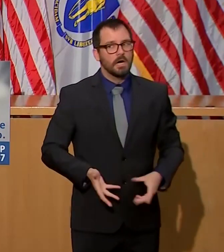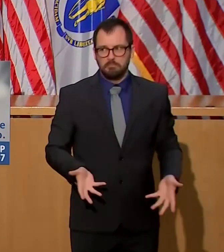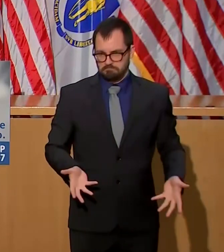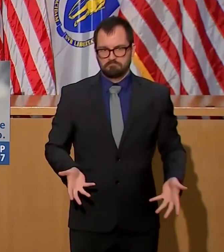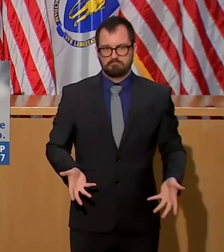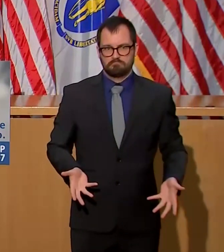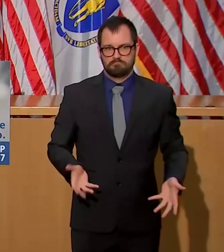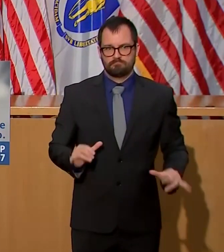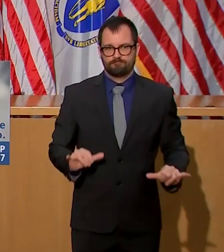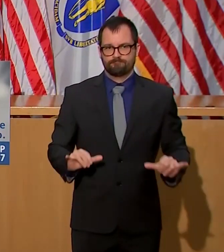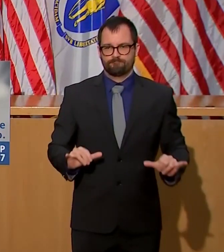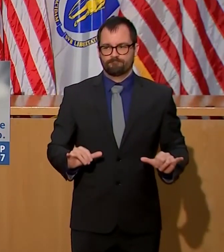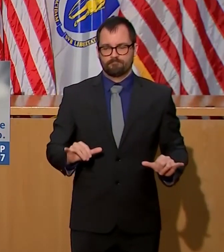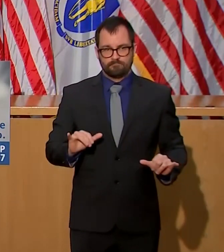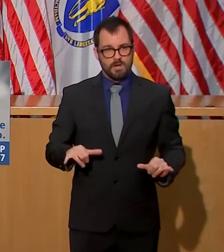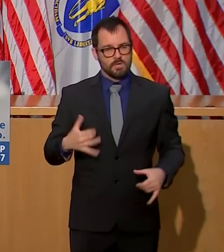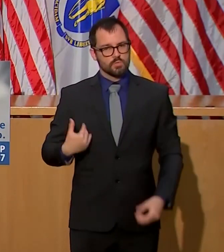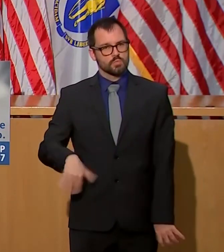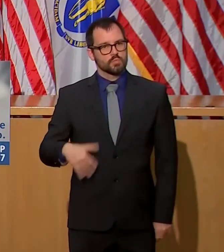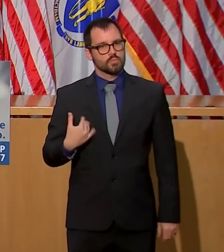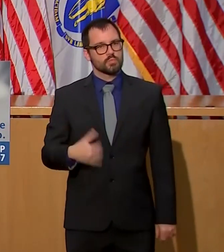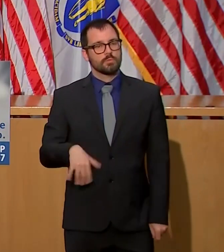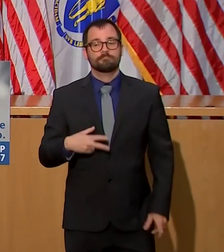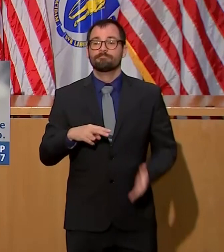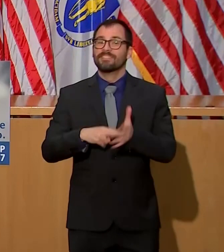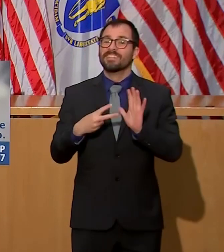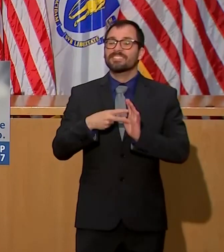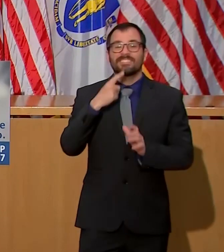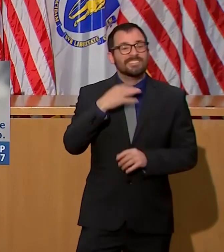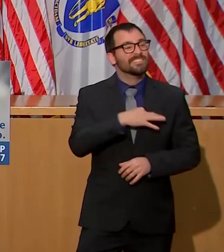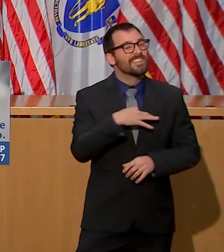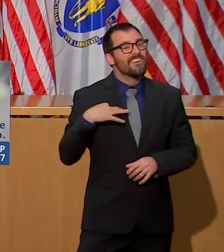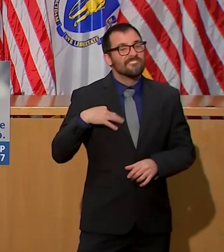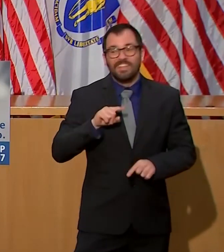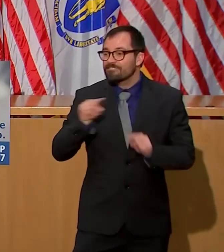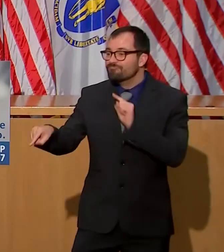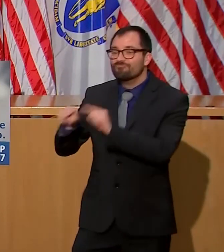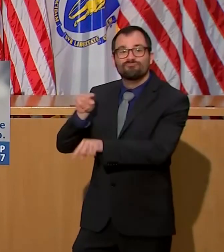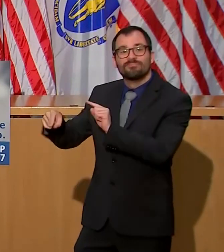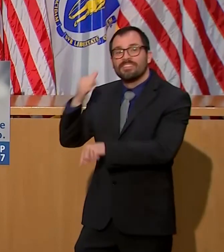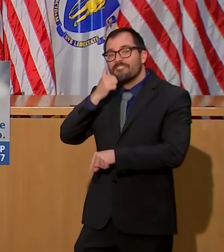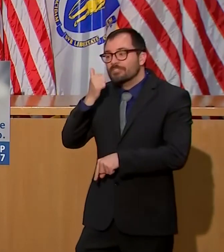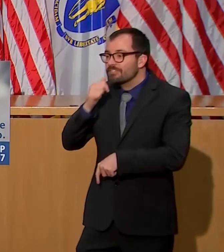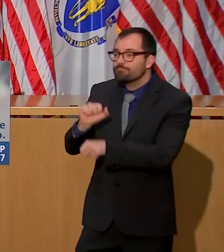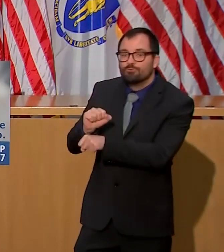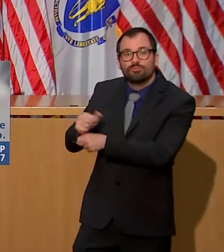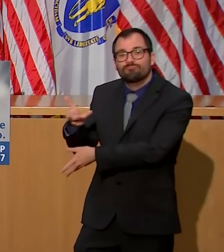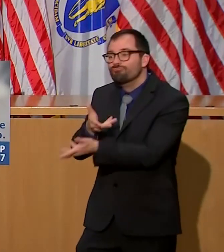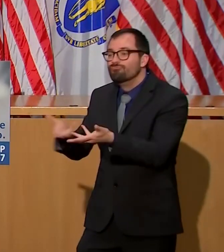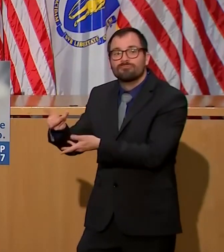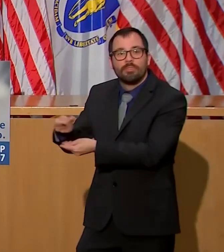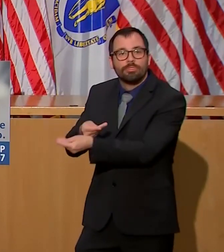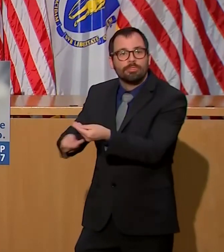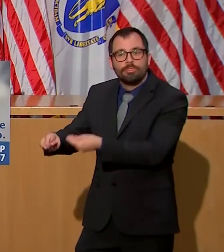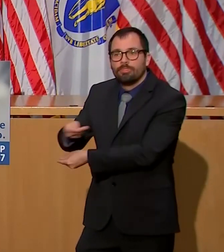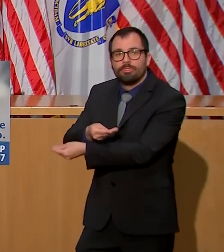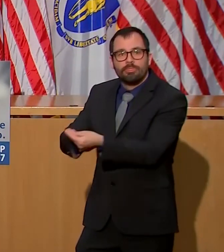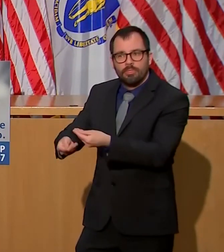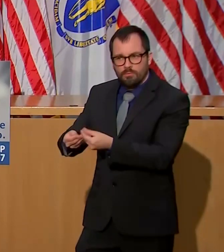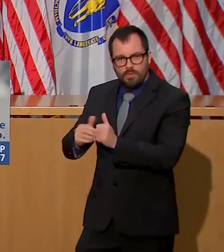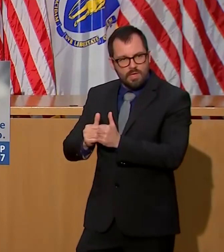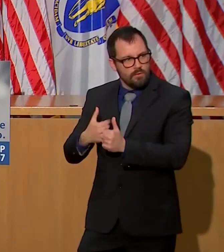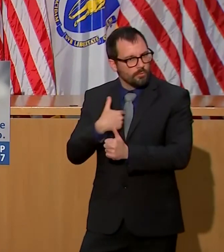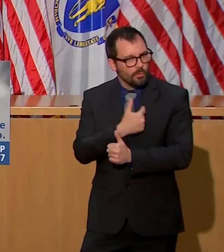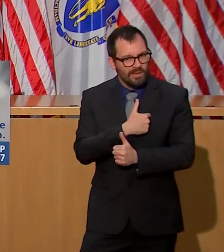with several residents daily to do their jobs. It makes controlling the disease that much harder and it also demands a new level of infection